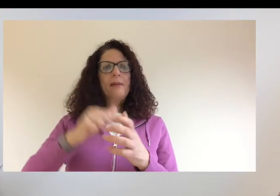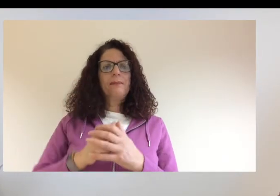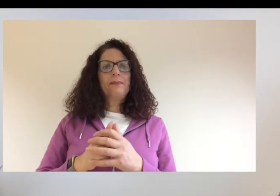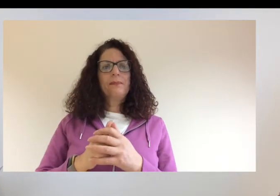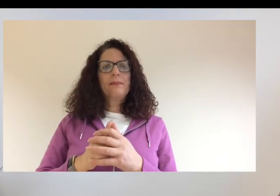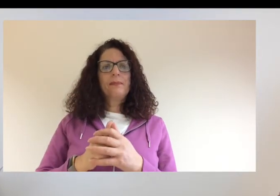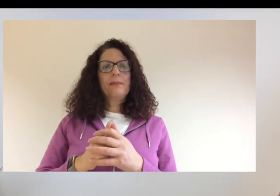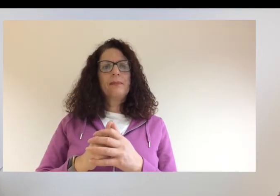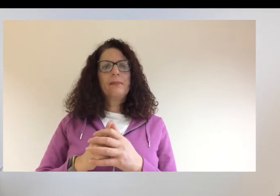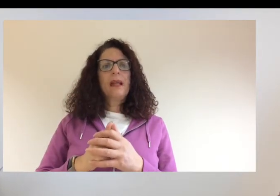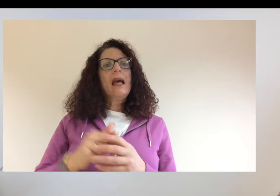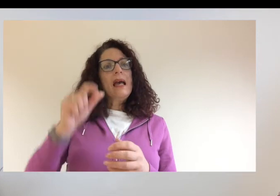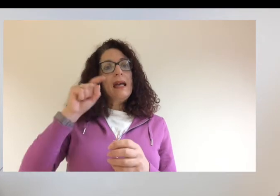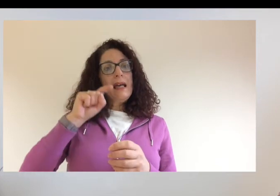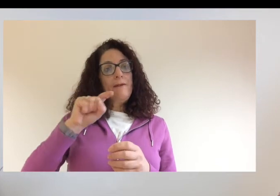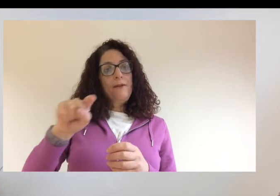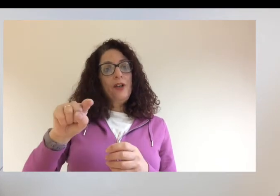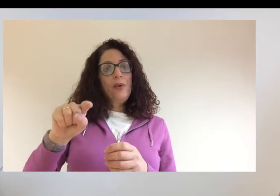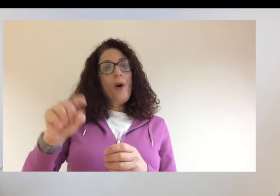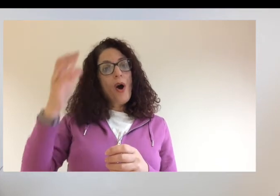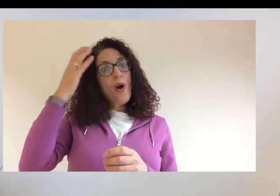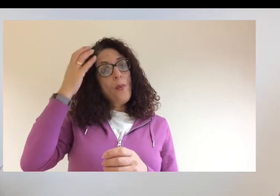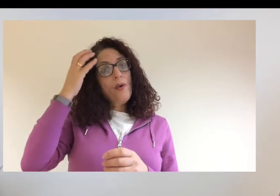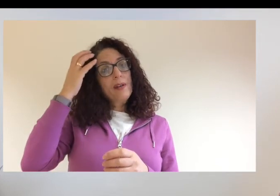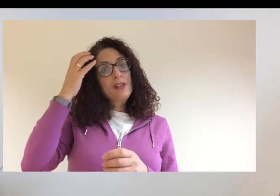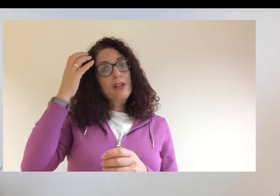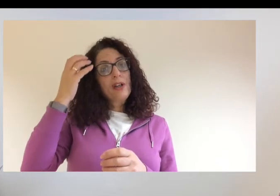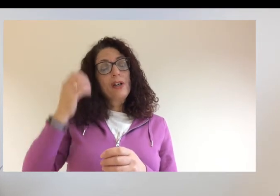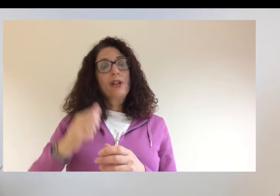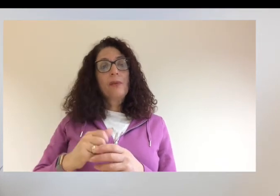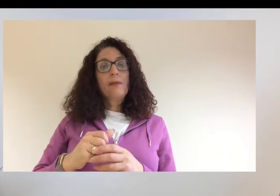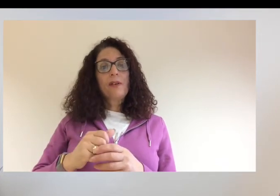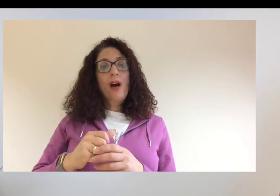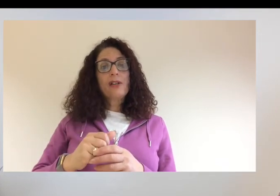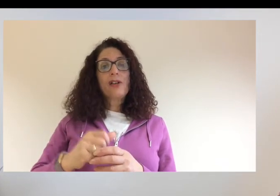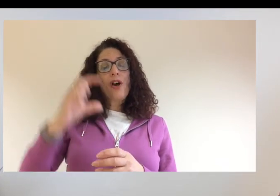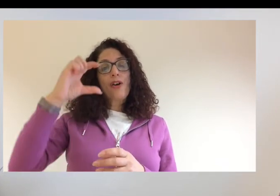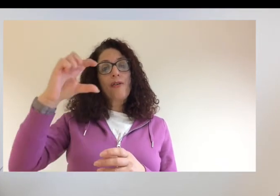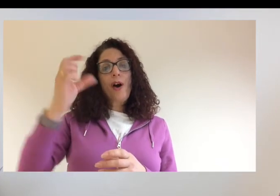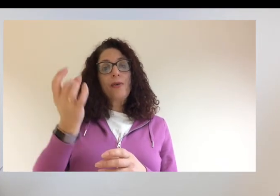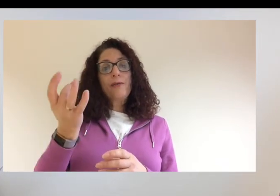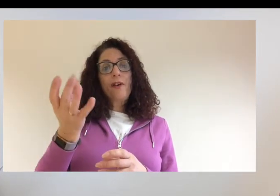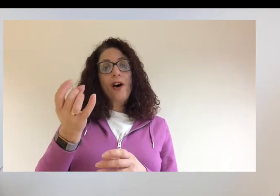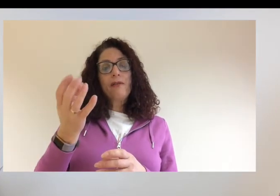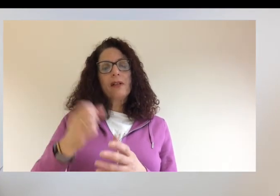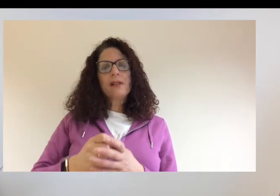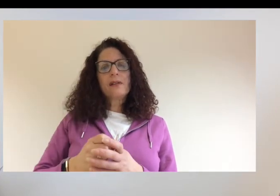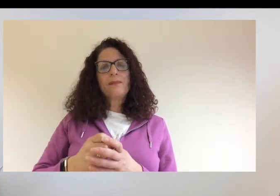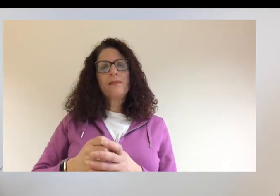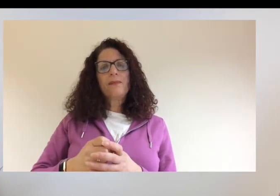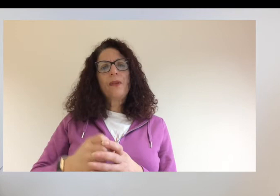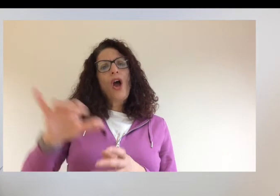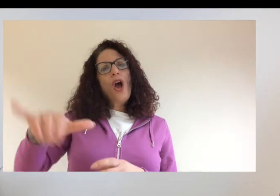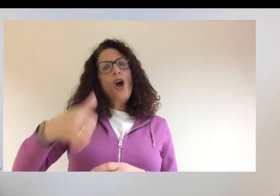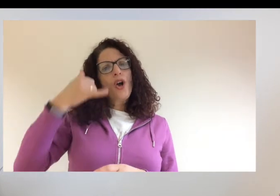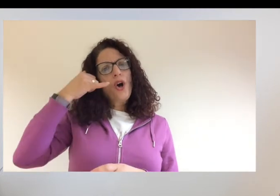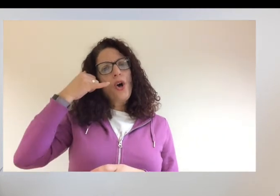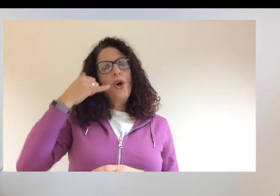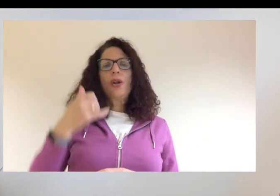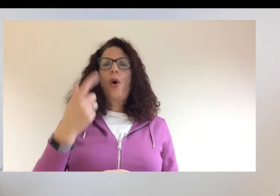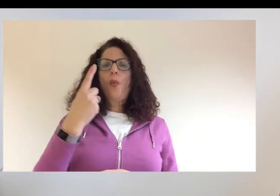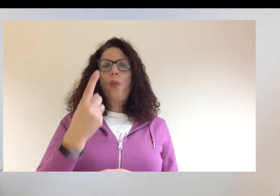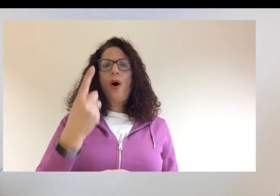If you are worried you might have the coronavirus, call 111.